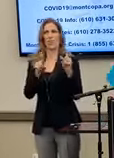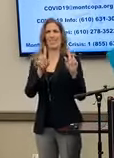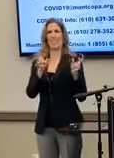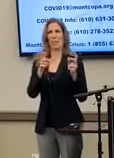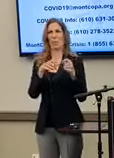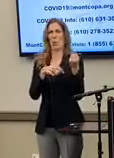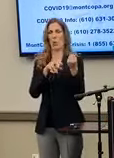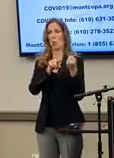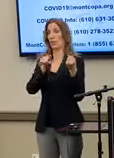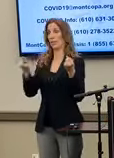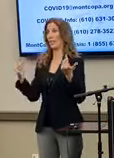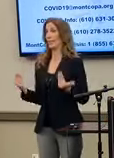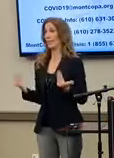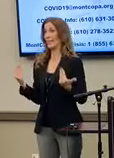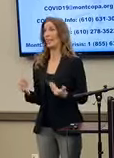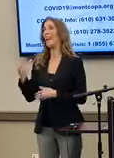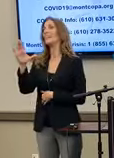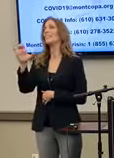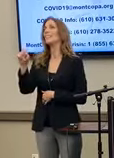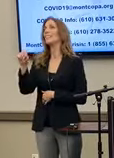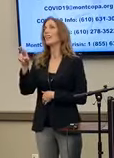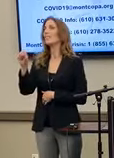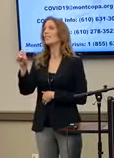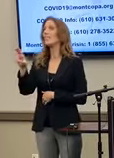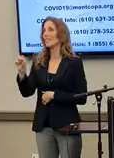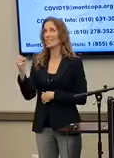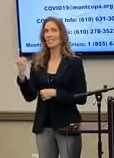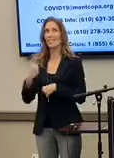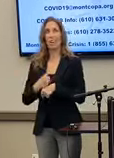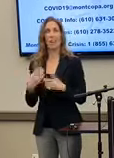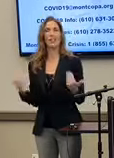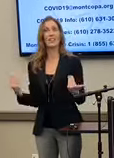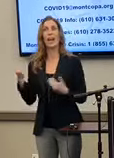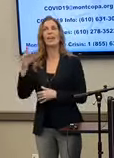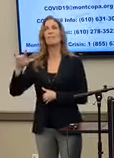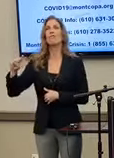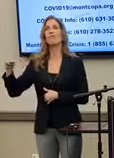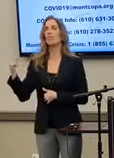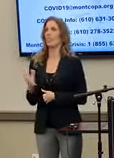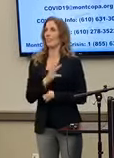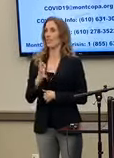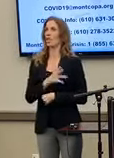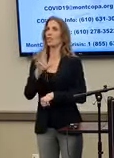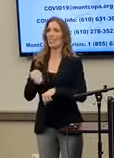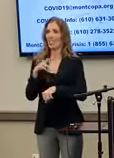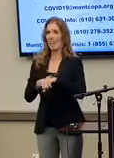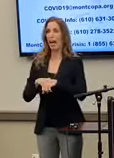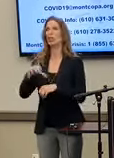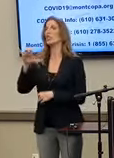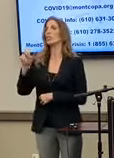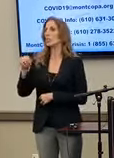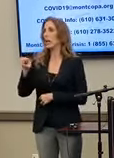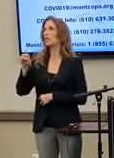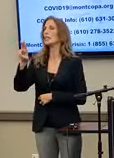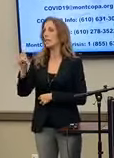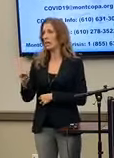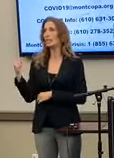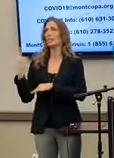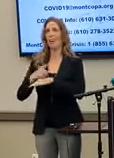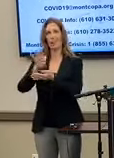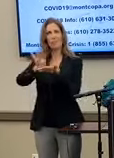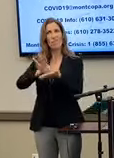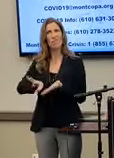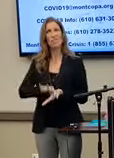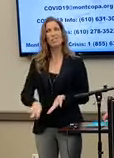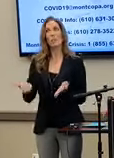because today is Census Day. April 1st is the official National Census Day. I hope everyone